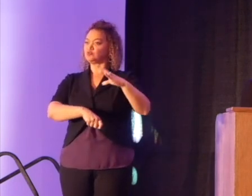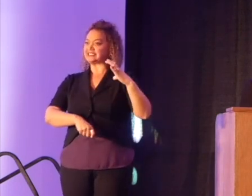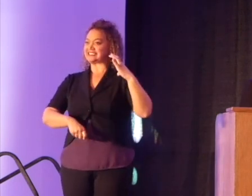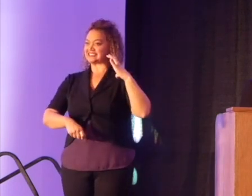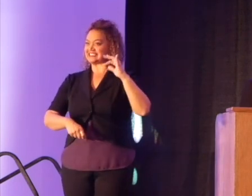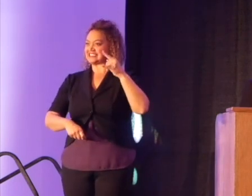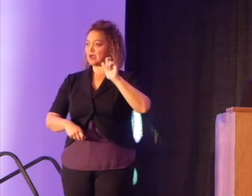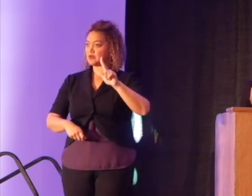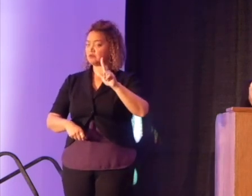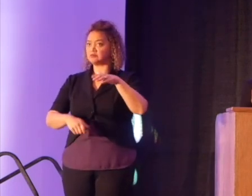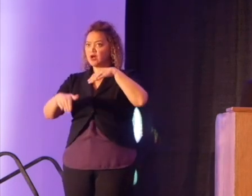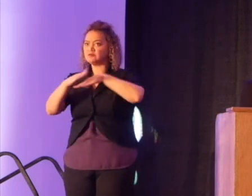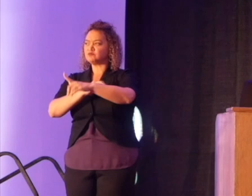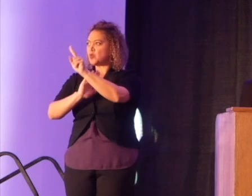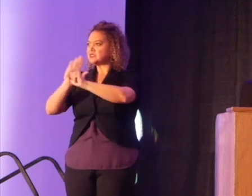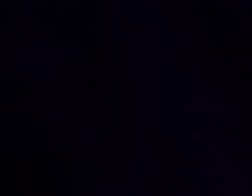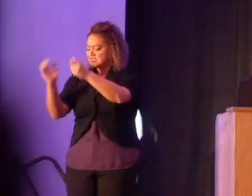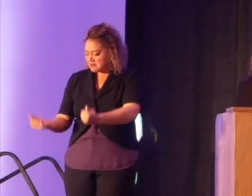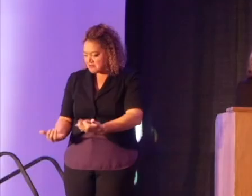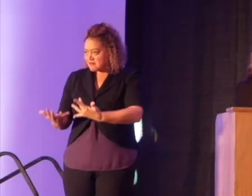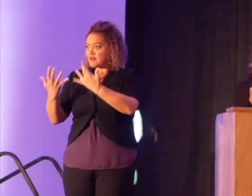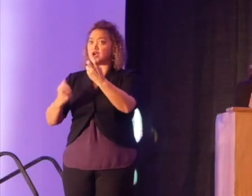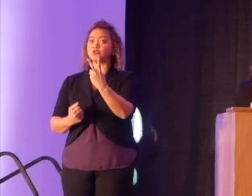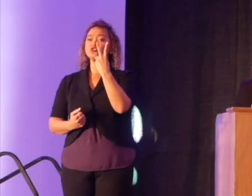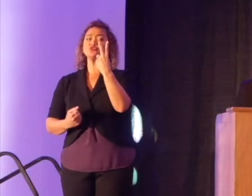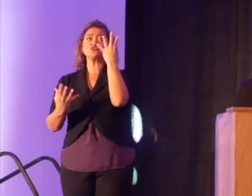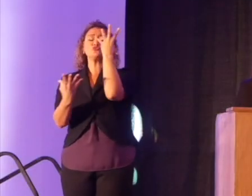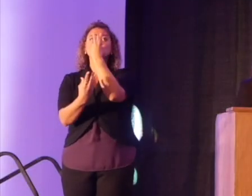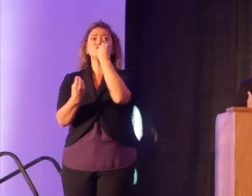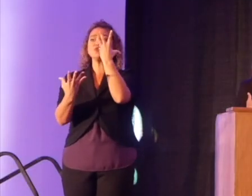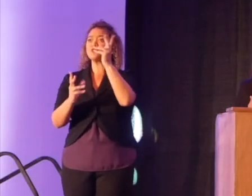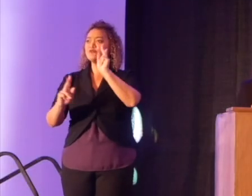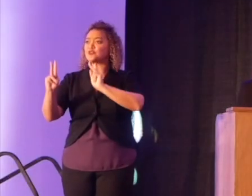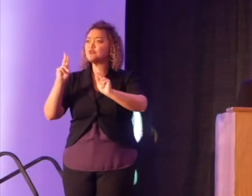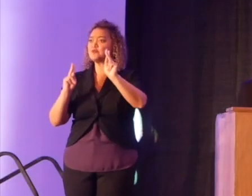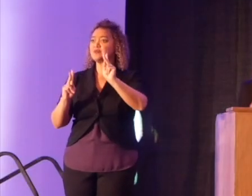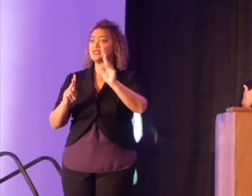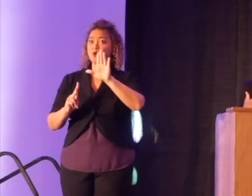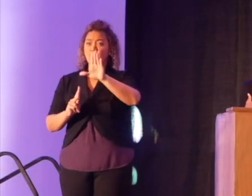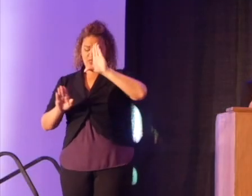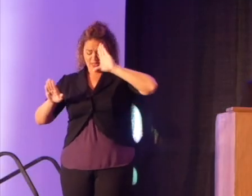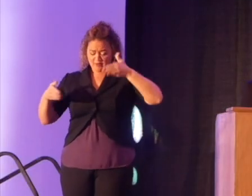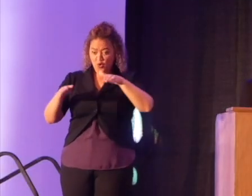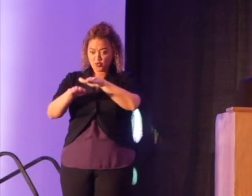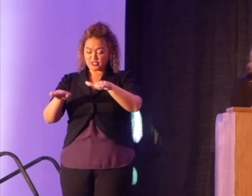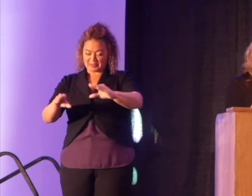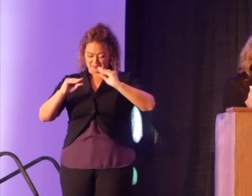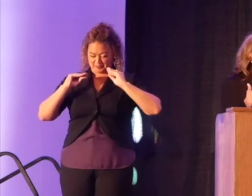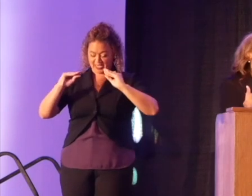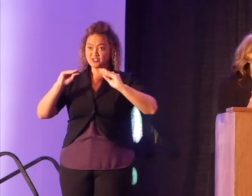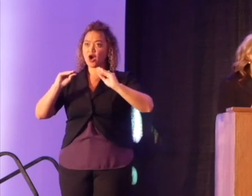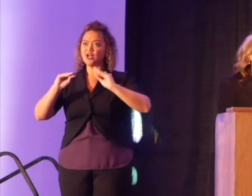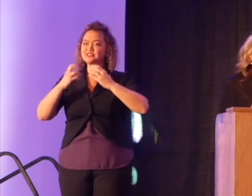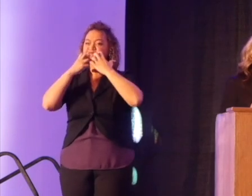born to a time of fire, and I was born to these two beautiful people who centered their children and who instilled in us values